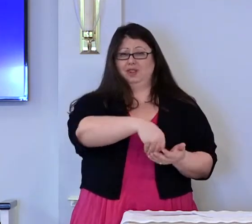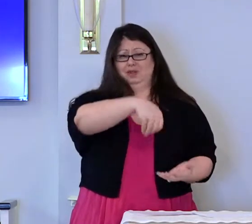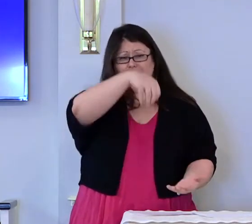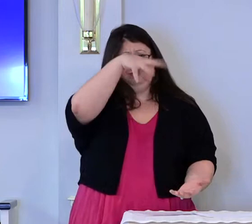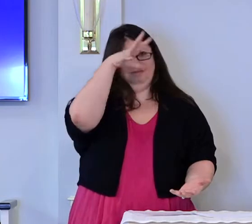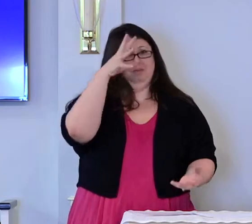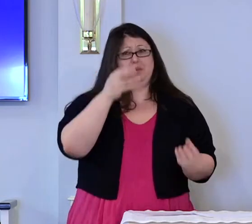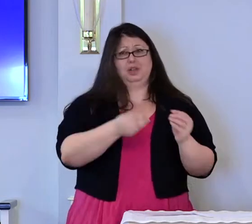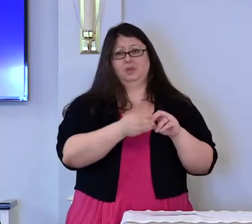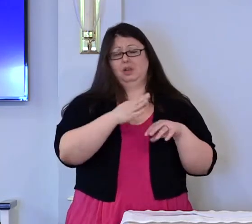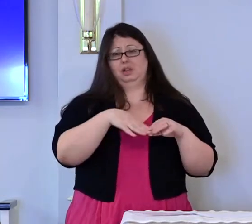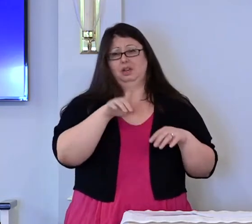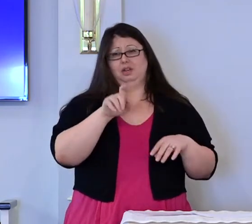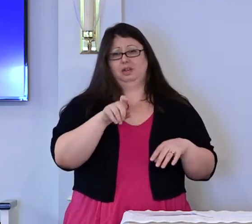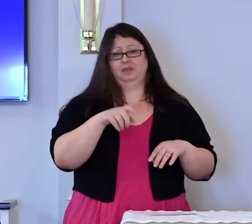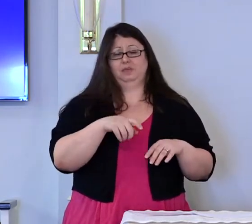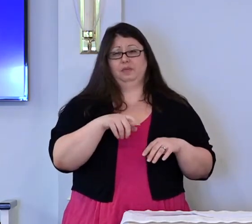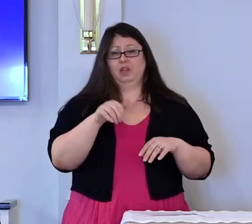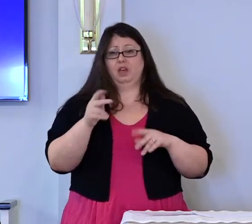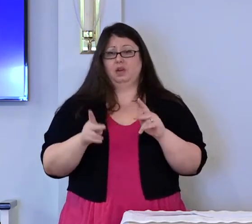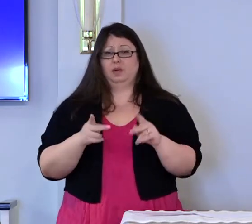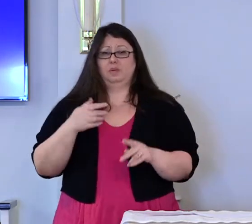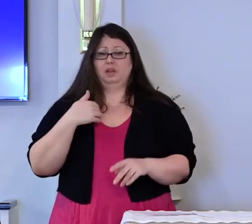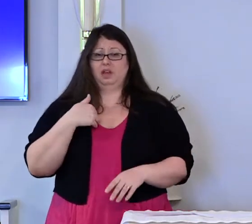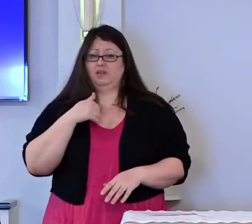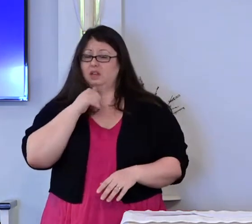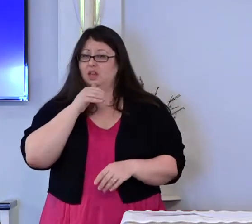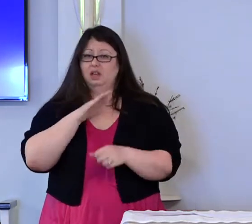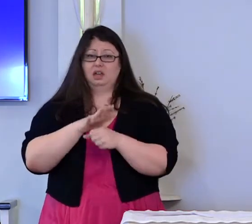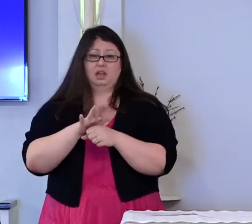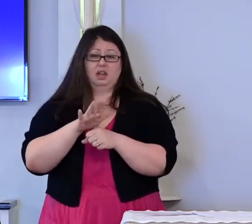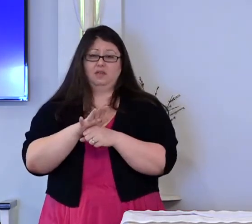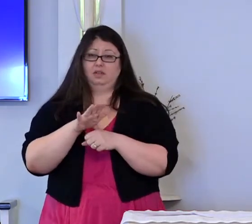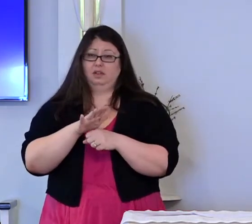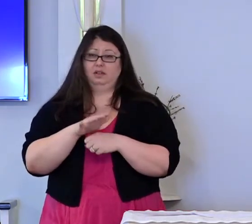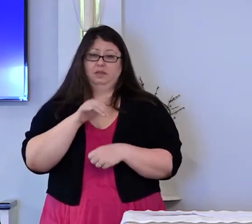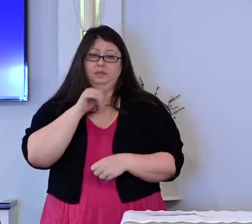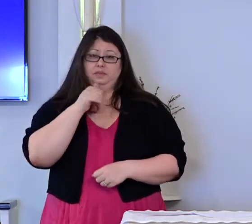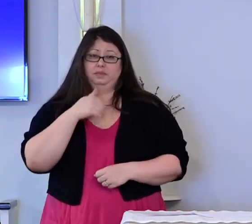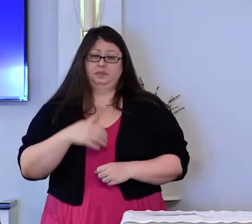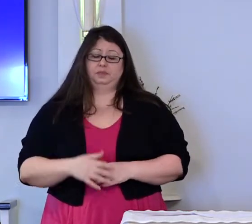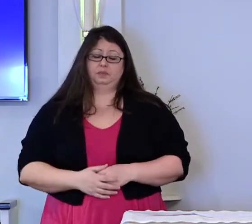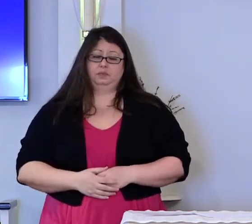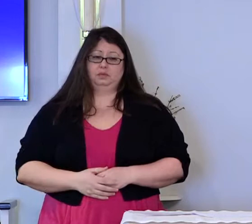use, others not having anywhere near enough.